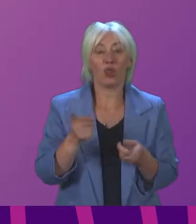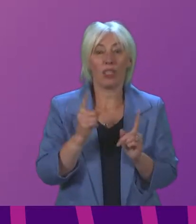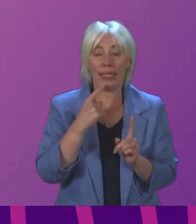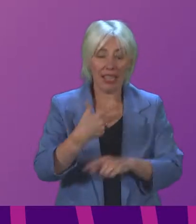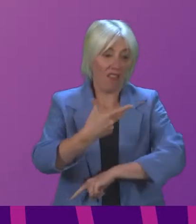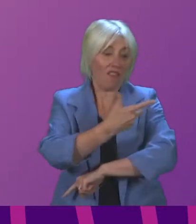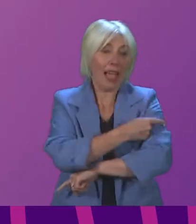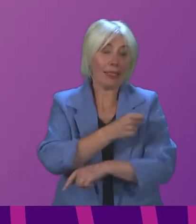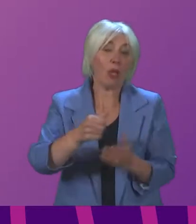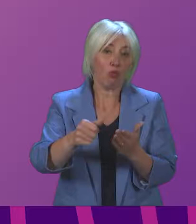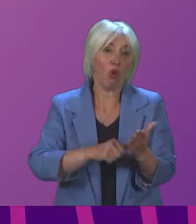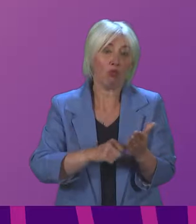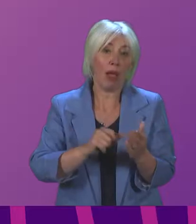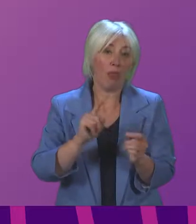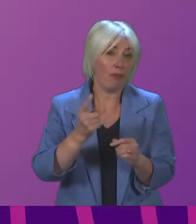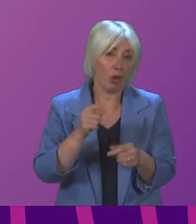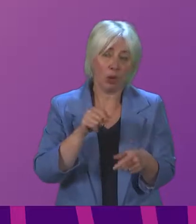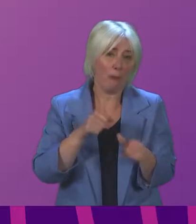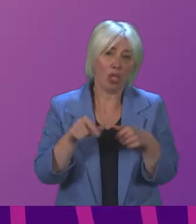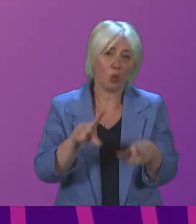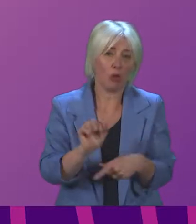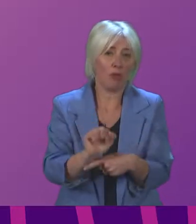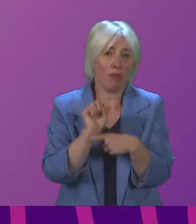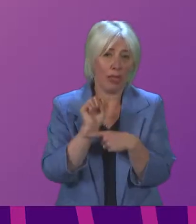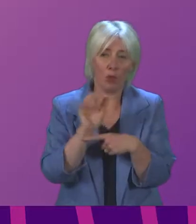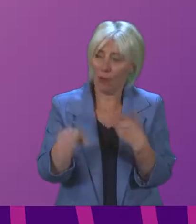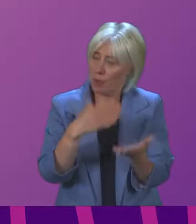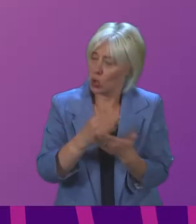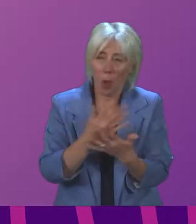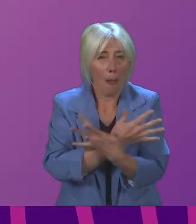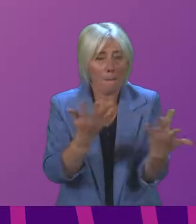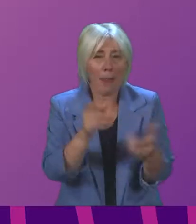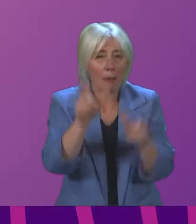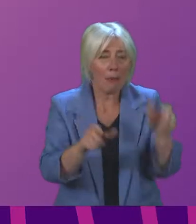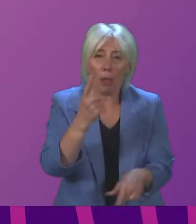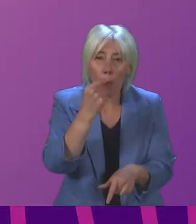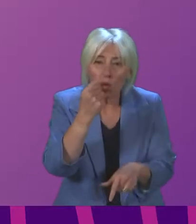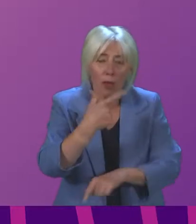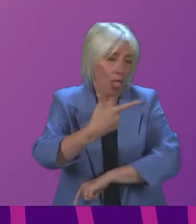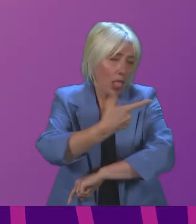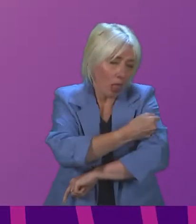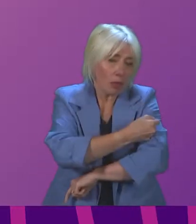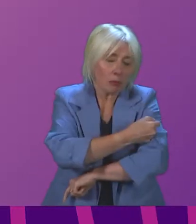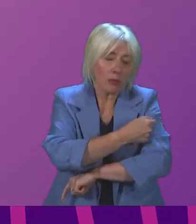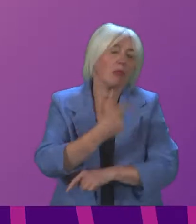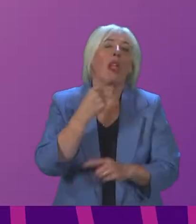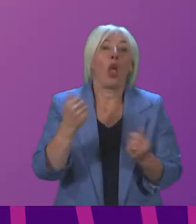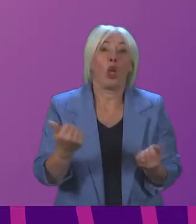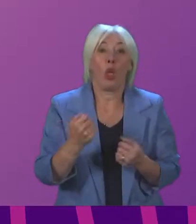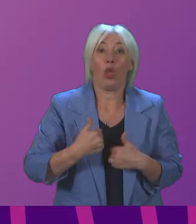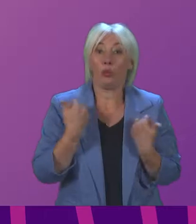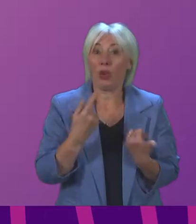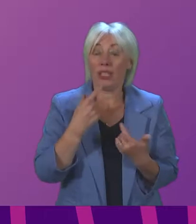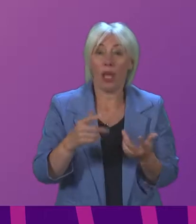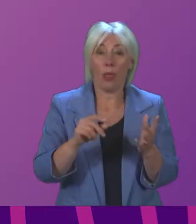defence. We all need to play our part in our own constituencies to ensure as many people as possible get vaccinated. We heard this morning our booster programme